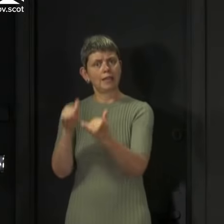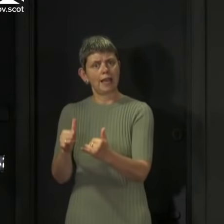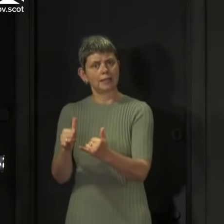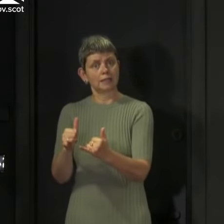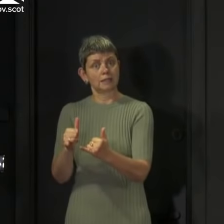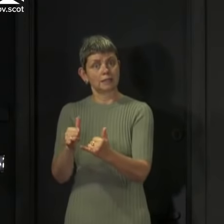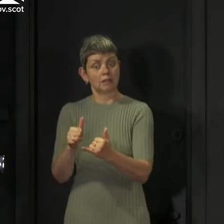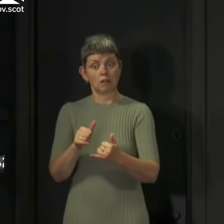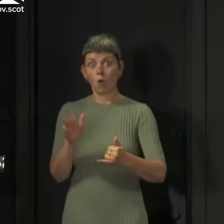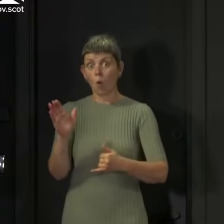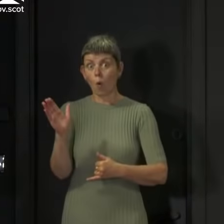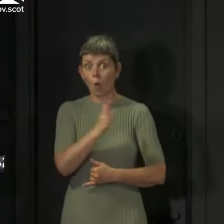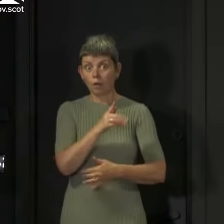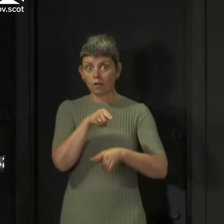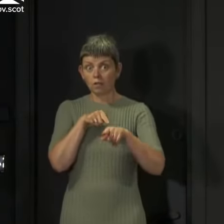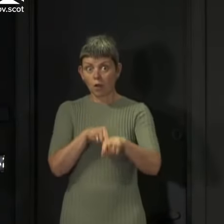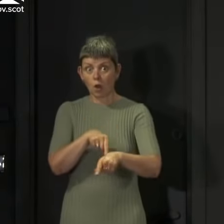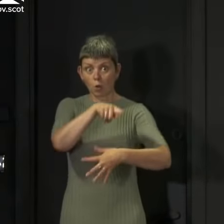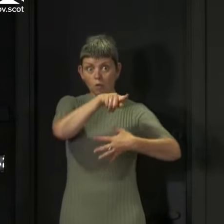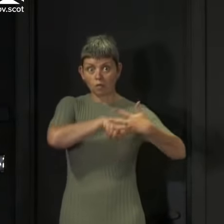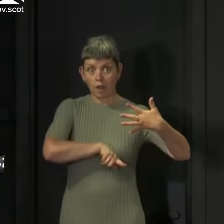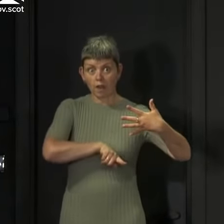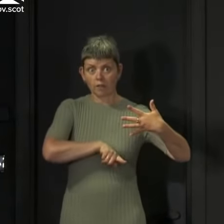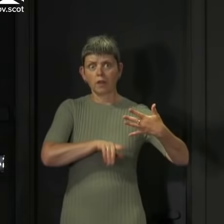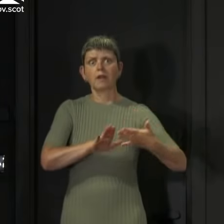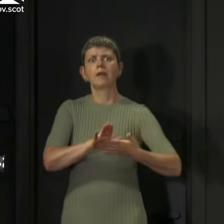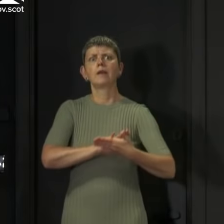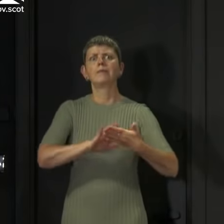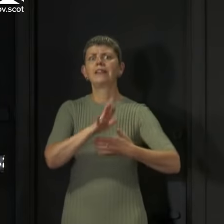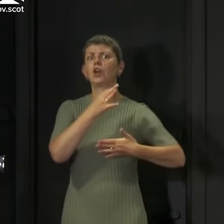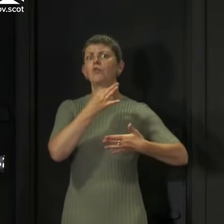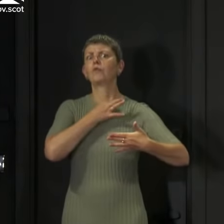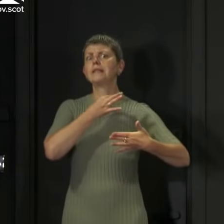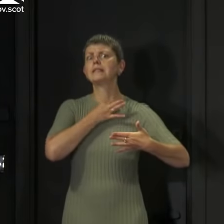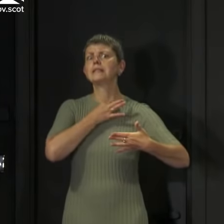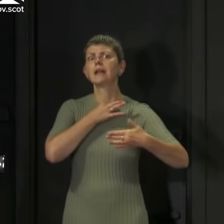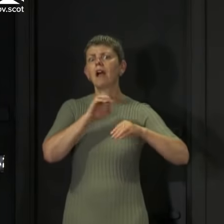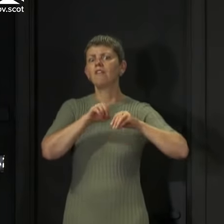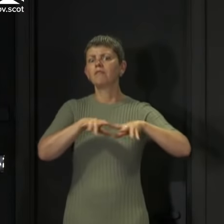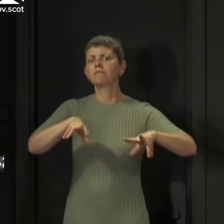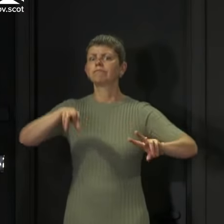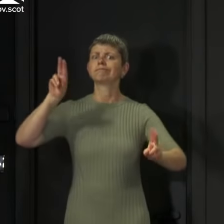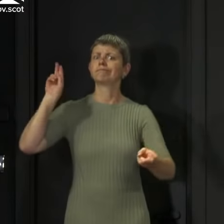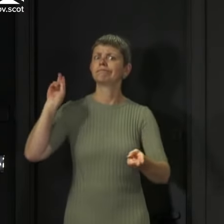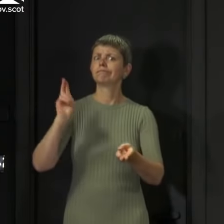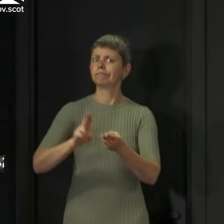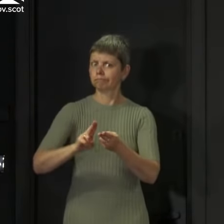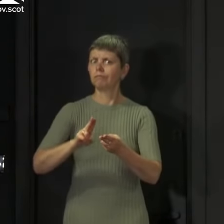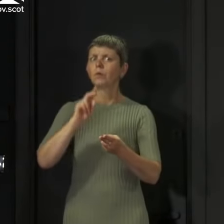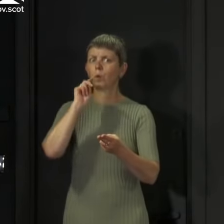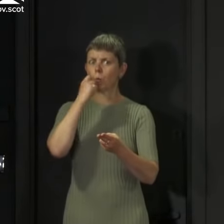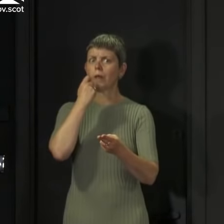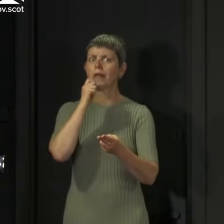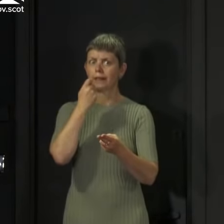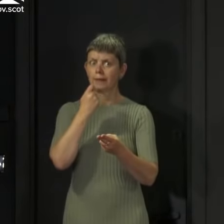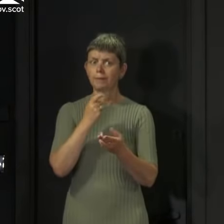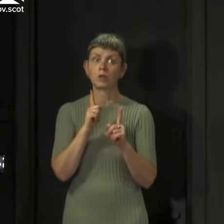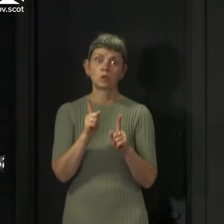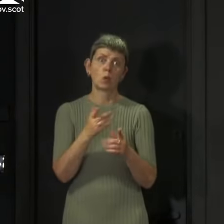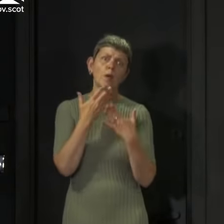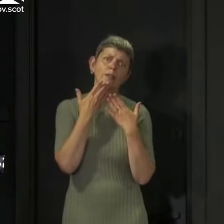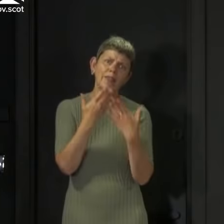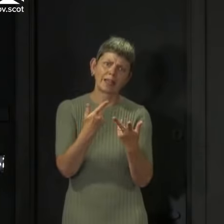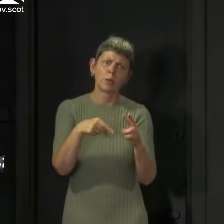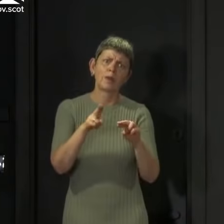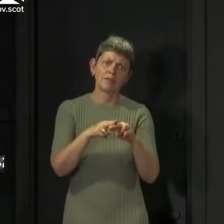with these five golden rules, then we reduce the risk of this virus spreading and taking hold of us again. So my thanks to